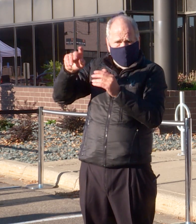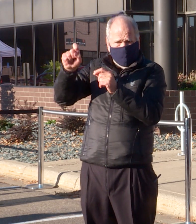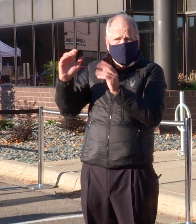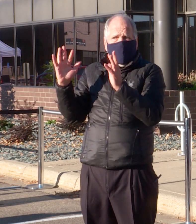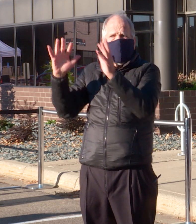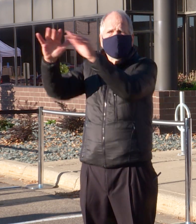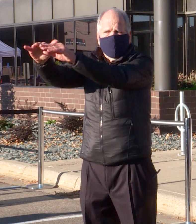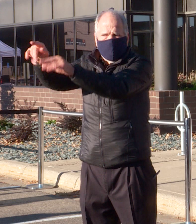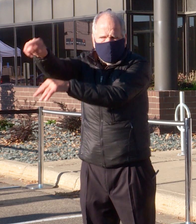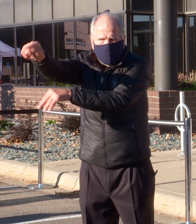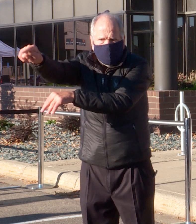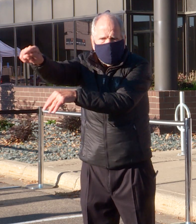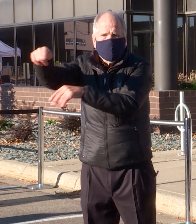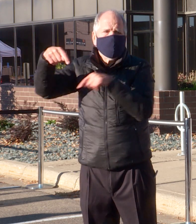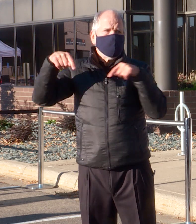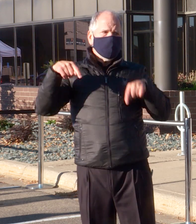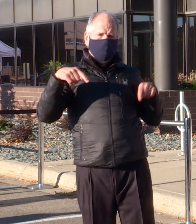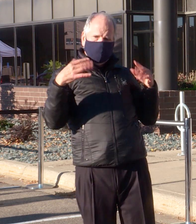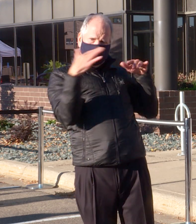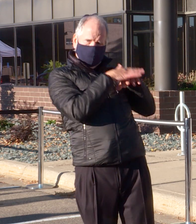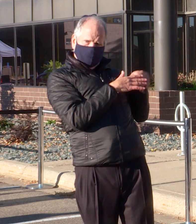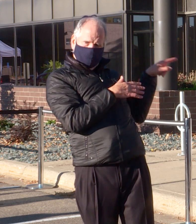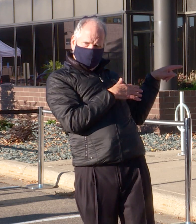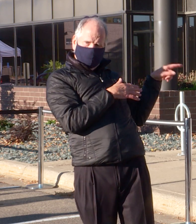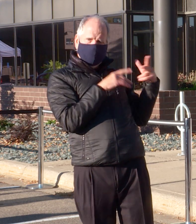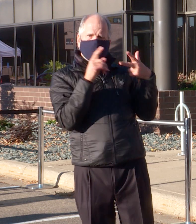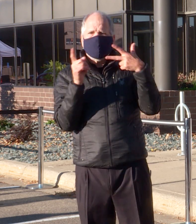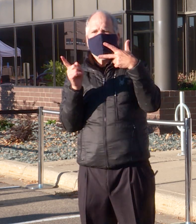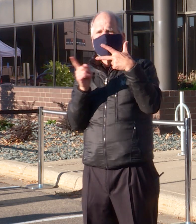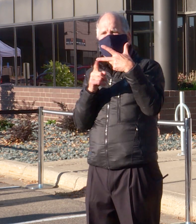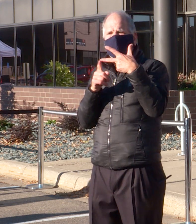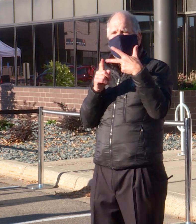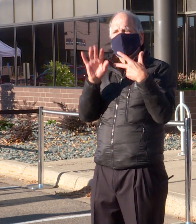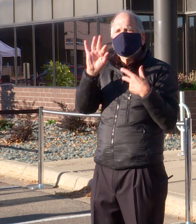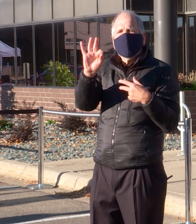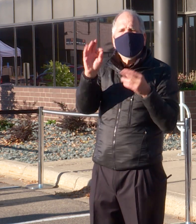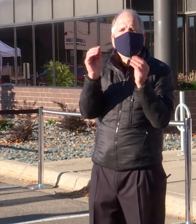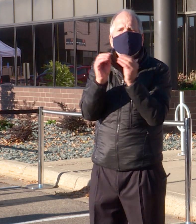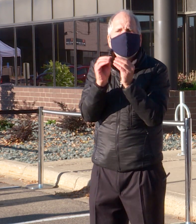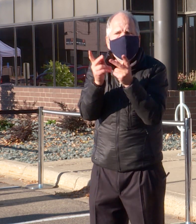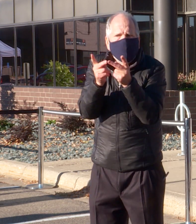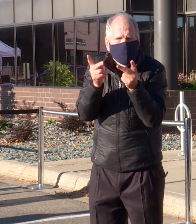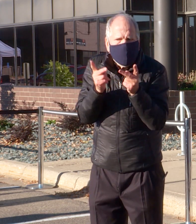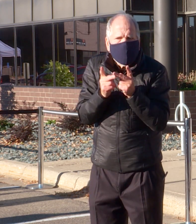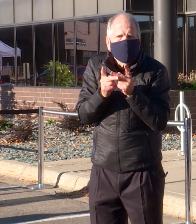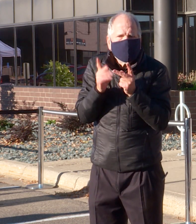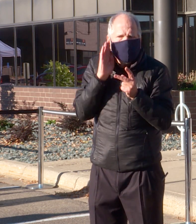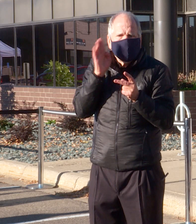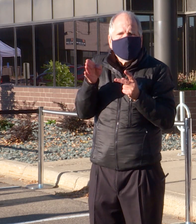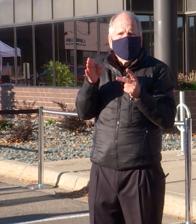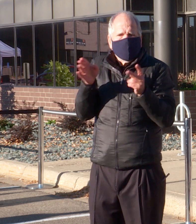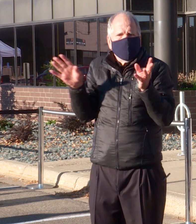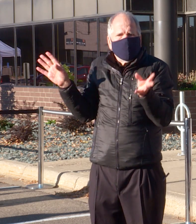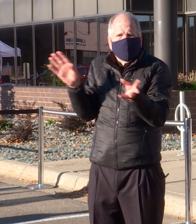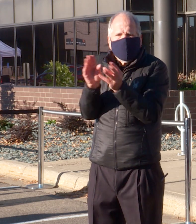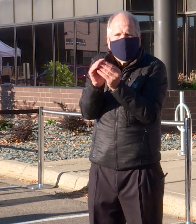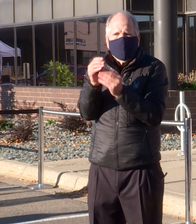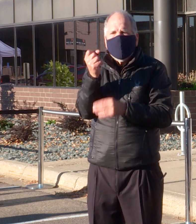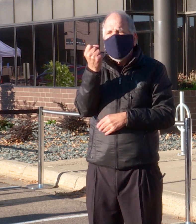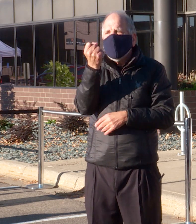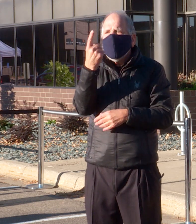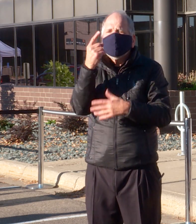that to an additional nine sites, or a total of 11 11 sites in which Minneapolis